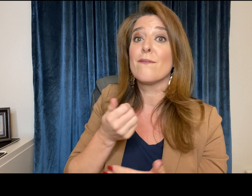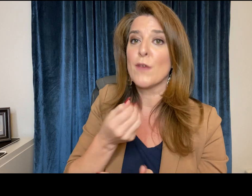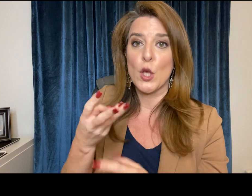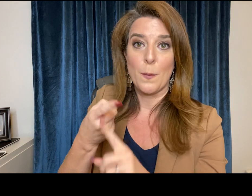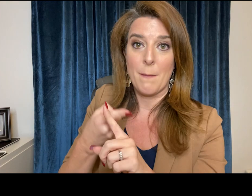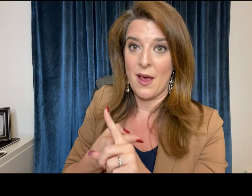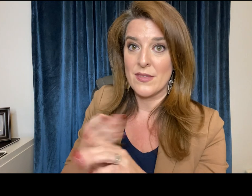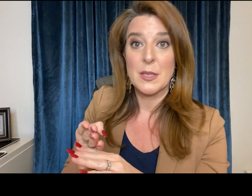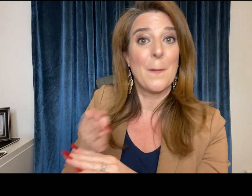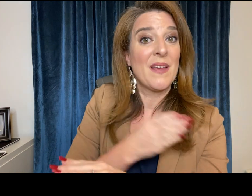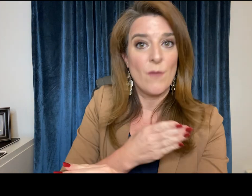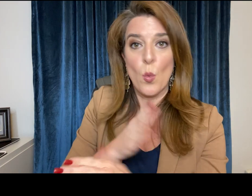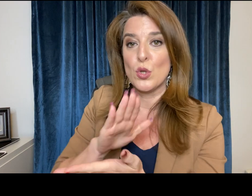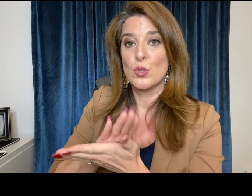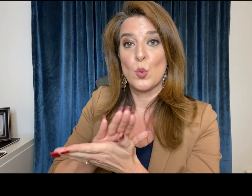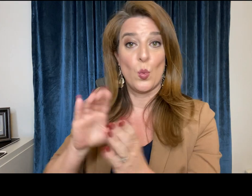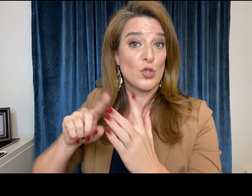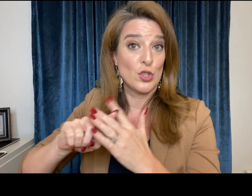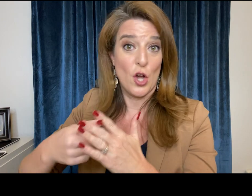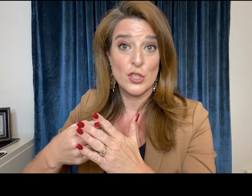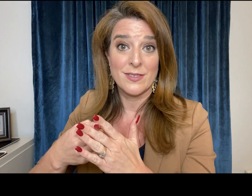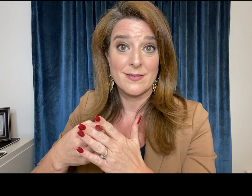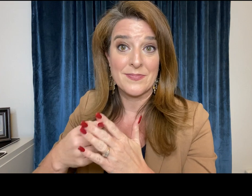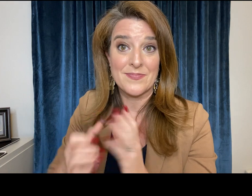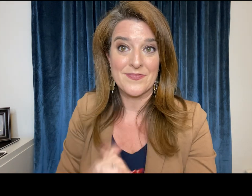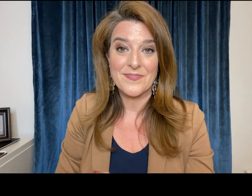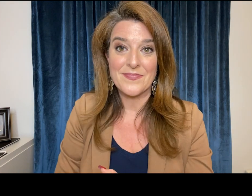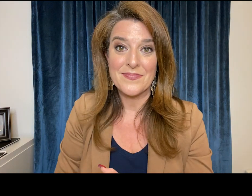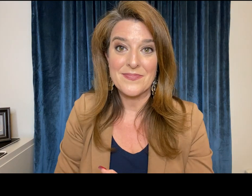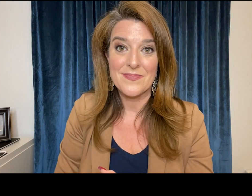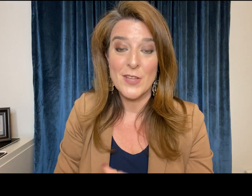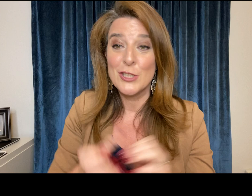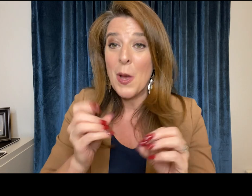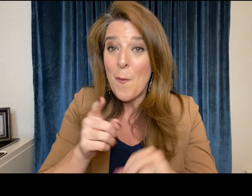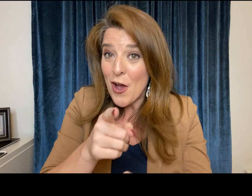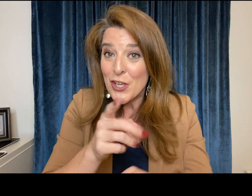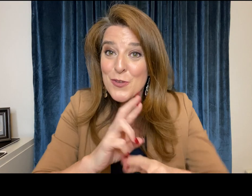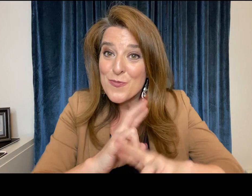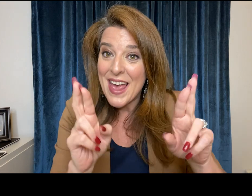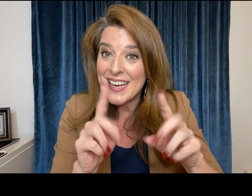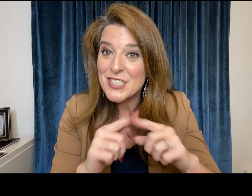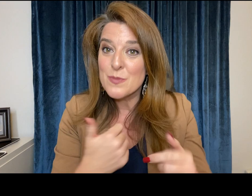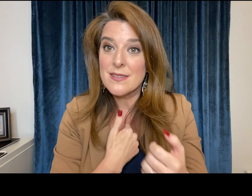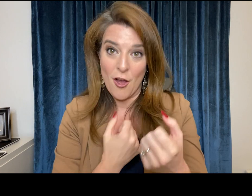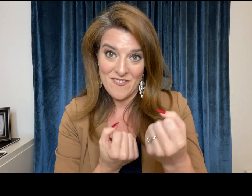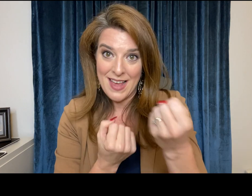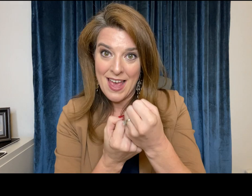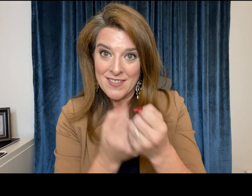a few months possibly prior to school starting so are you ready to